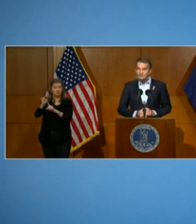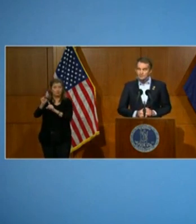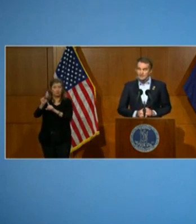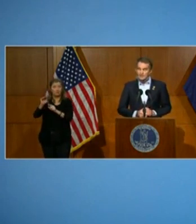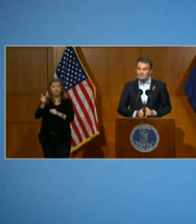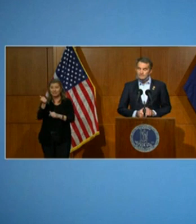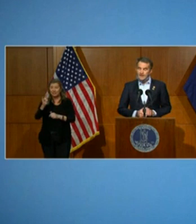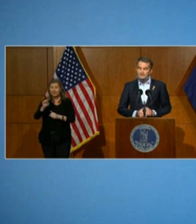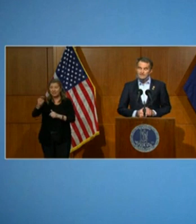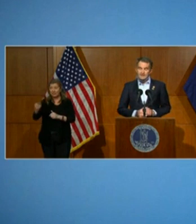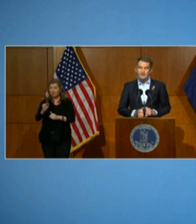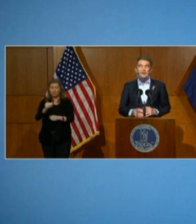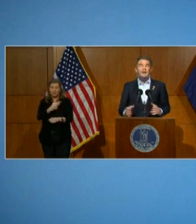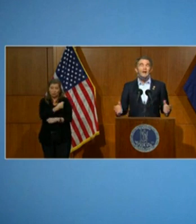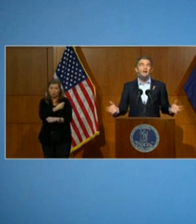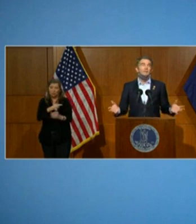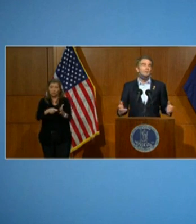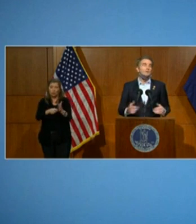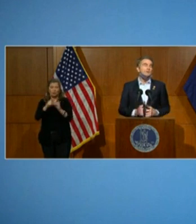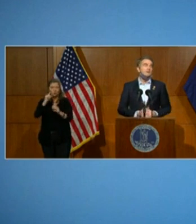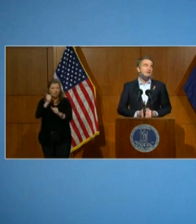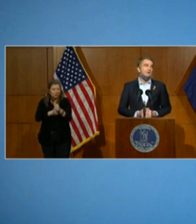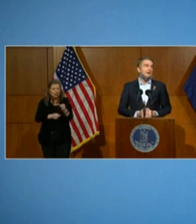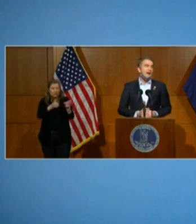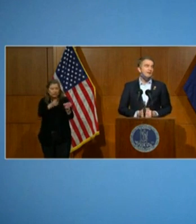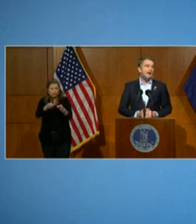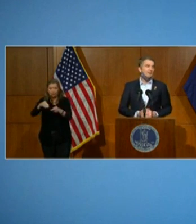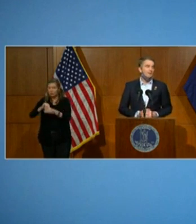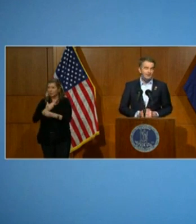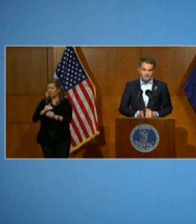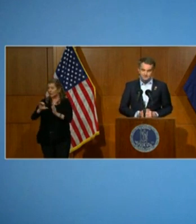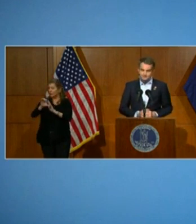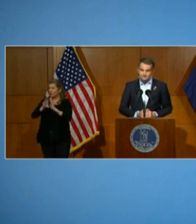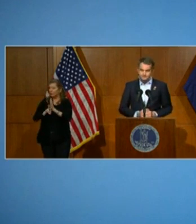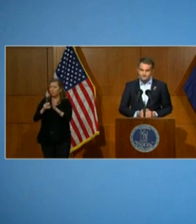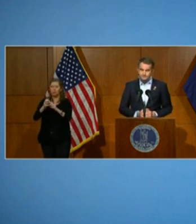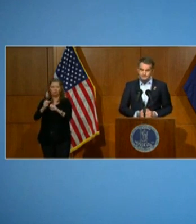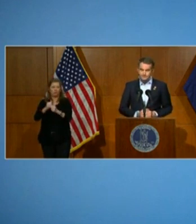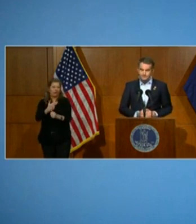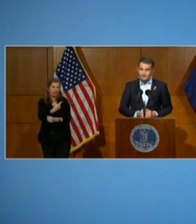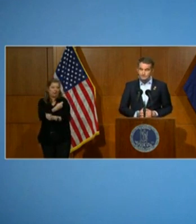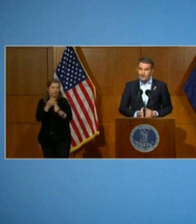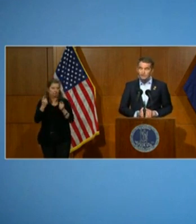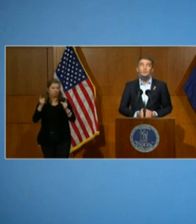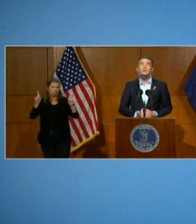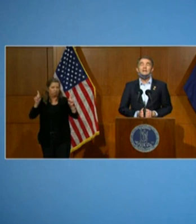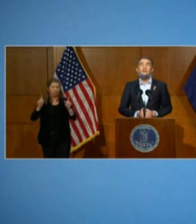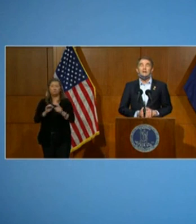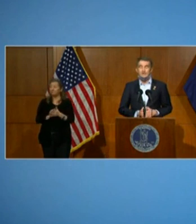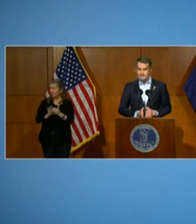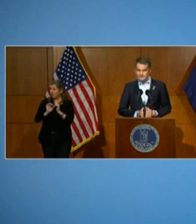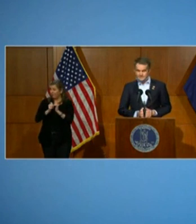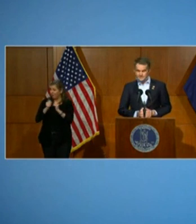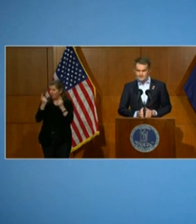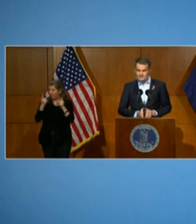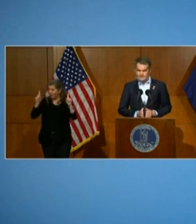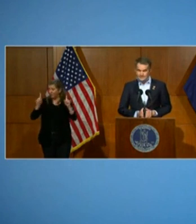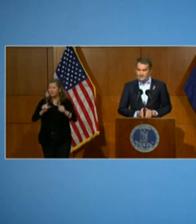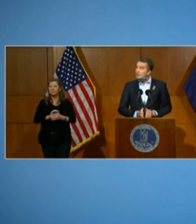shots it will take to vaccinate everyone in our commonwealth. So here's how we're going to get there.